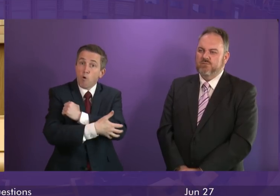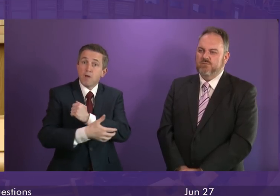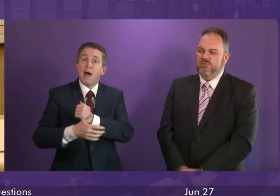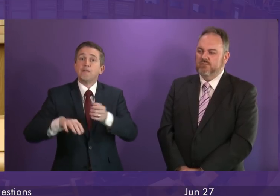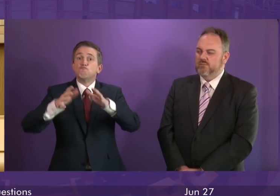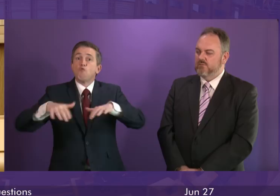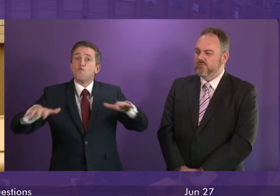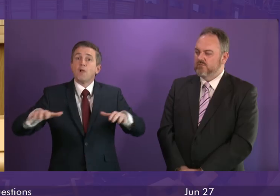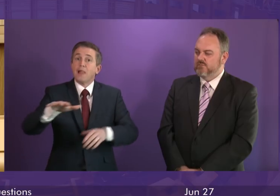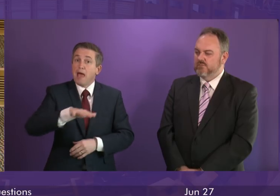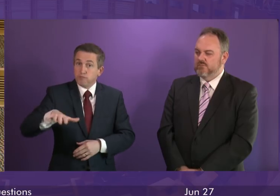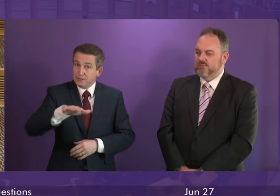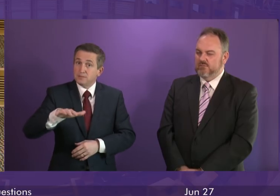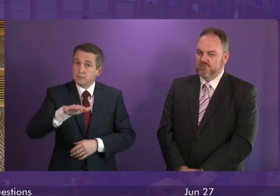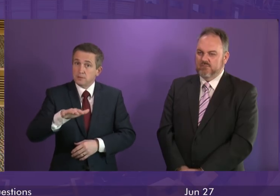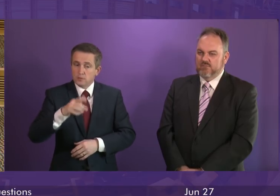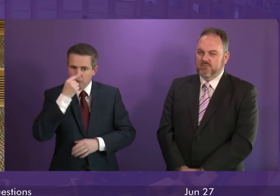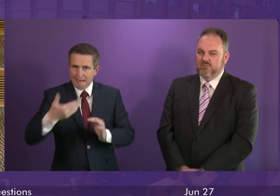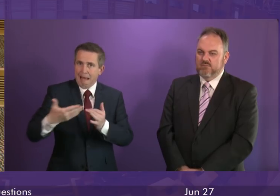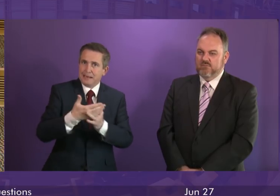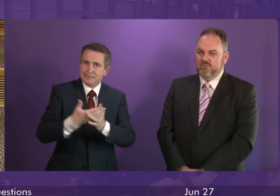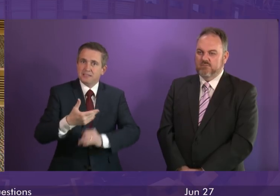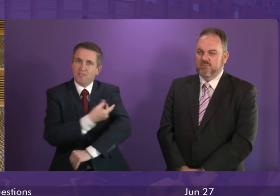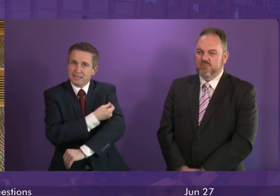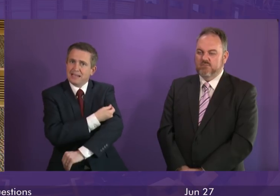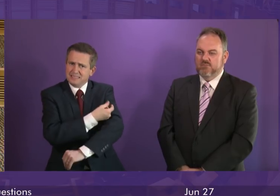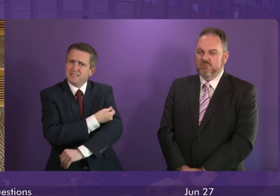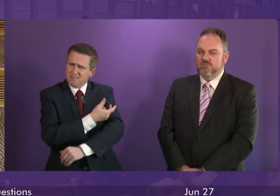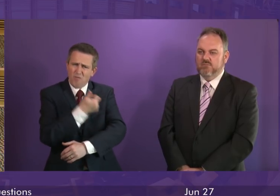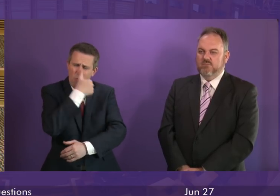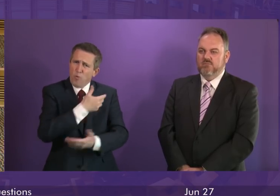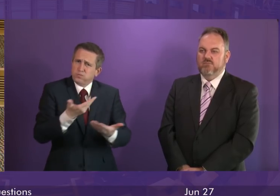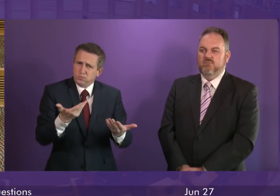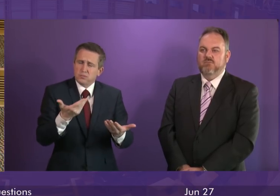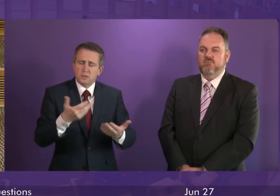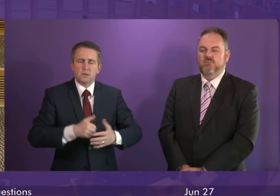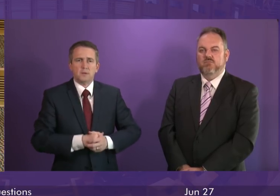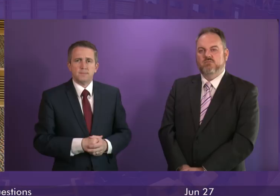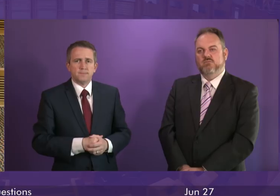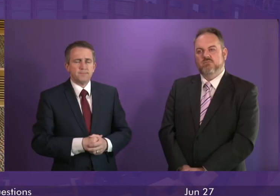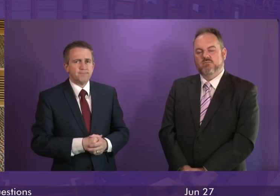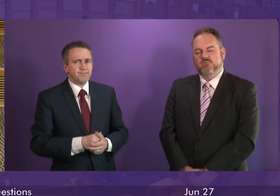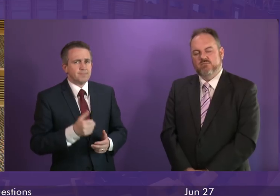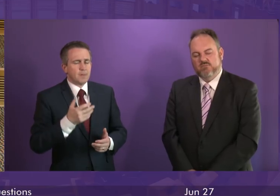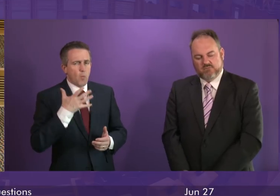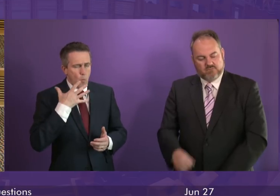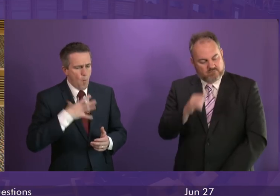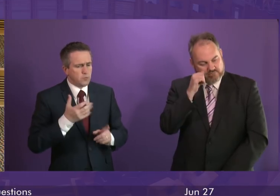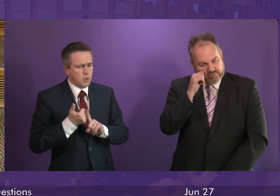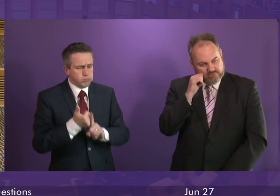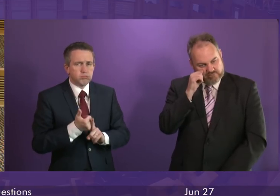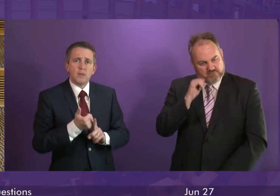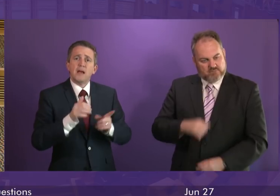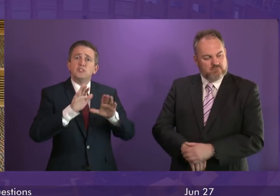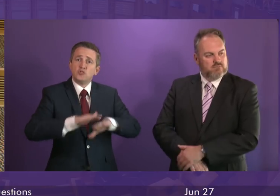in rural communities as well. That is certainly the case in terms of vaccinations. I think it is important to stress, as I did a moment ago, childhood